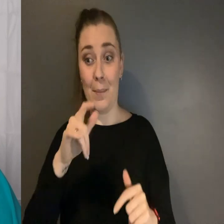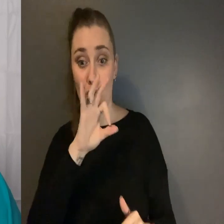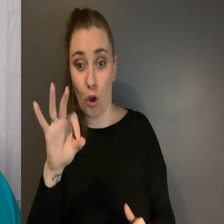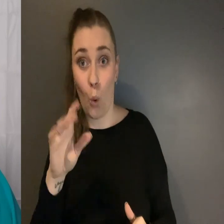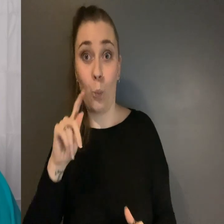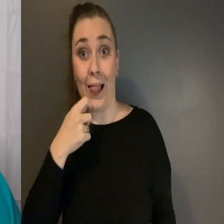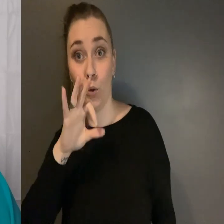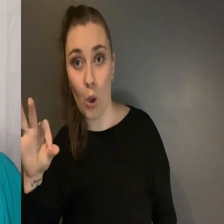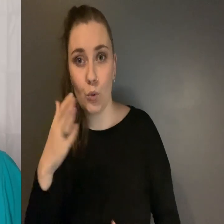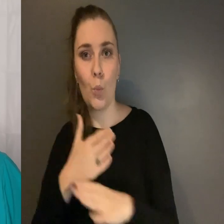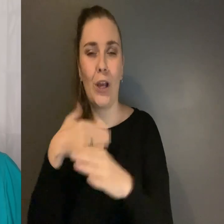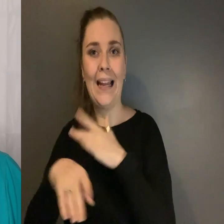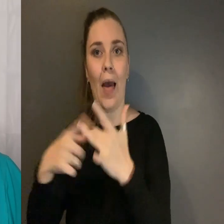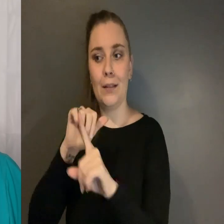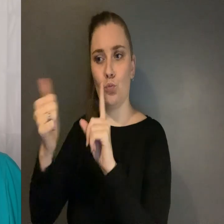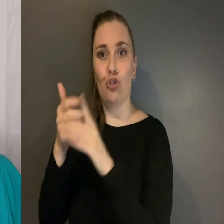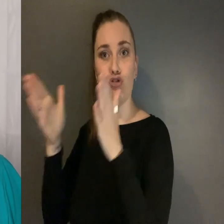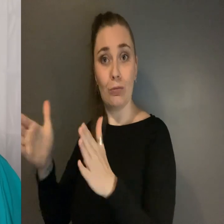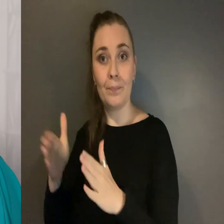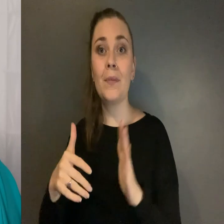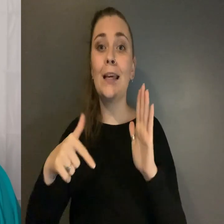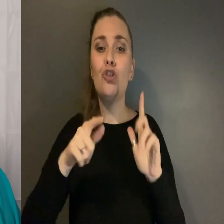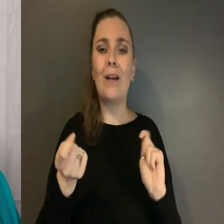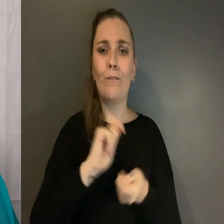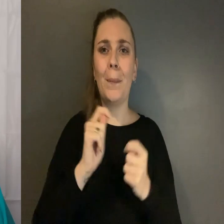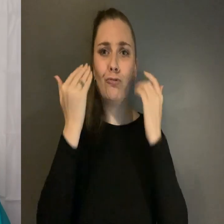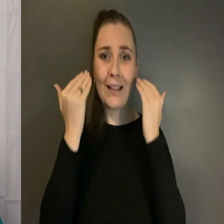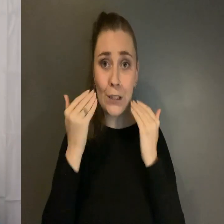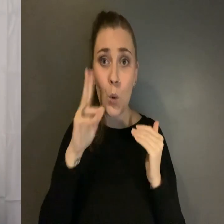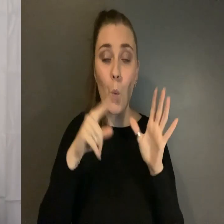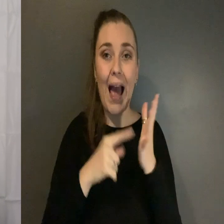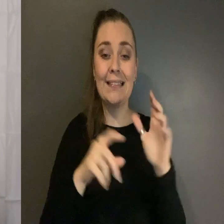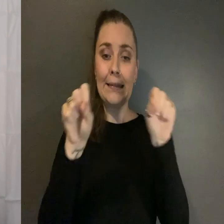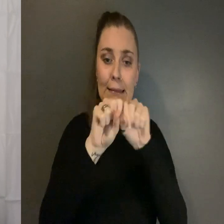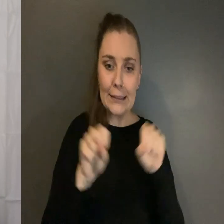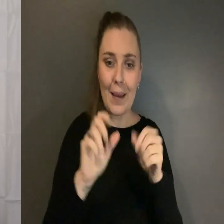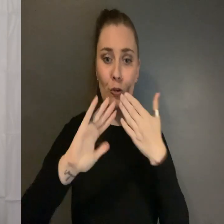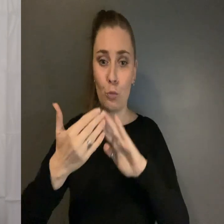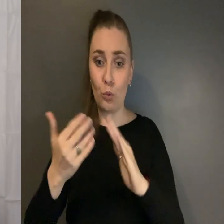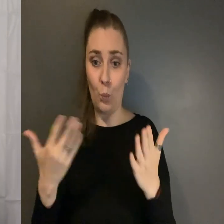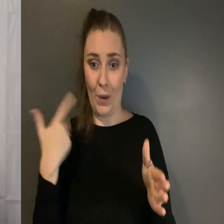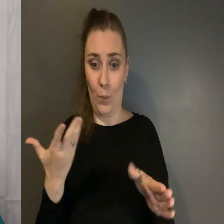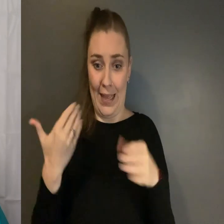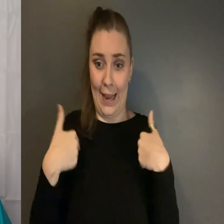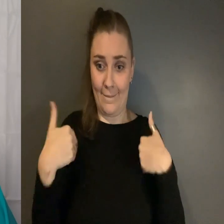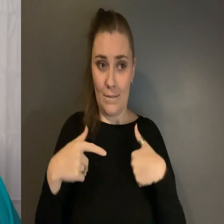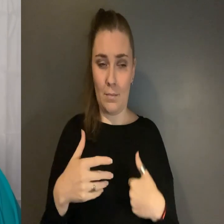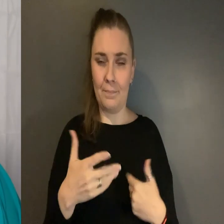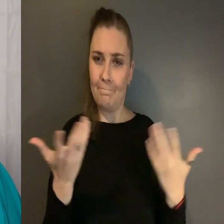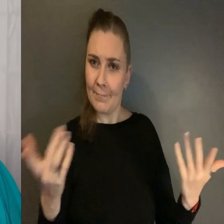in another Transformative justice looks at the systems and communities we live in And asks, what are the conditions